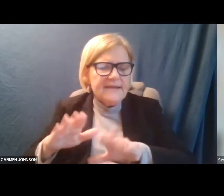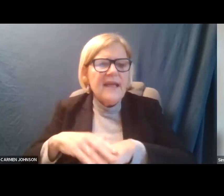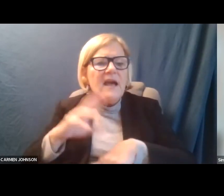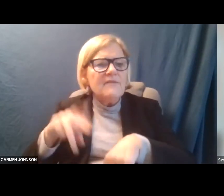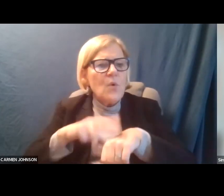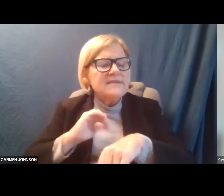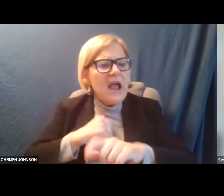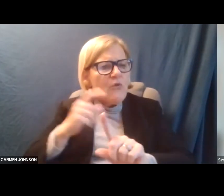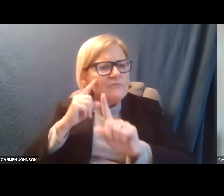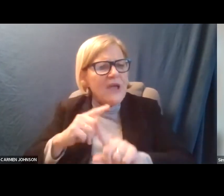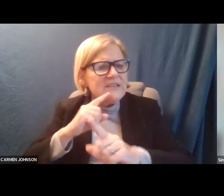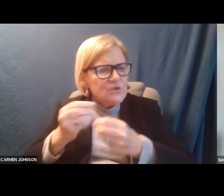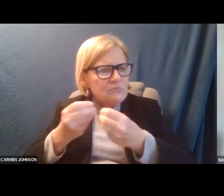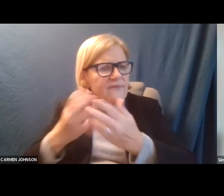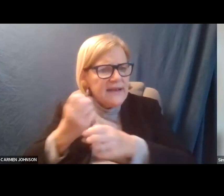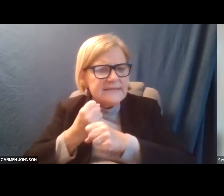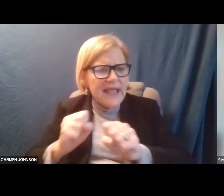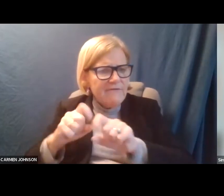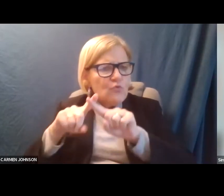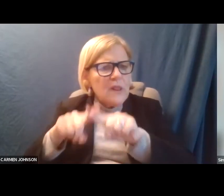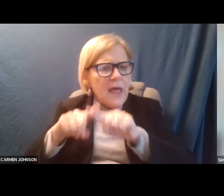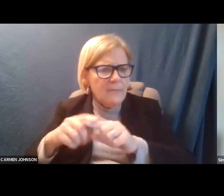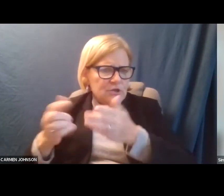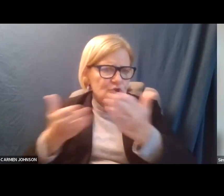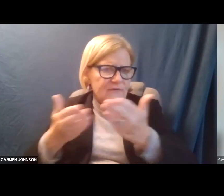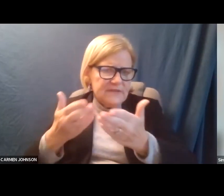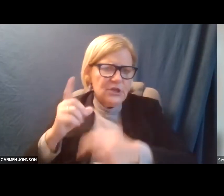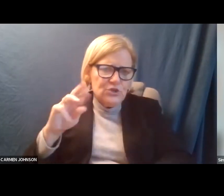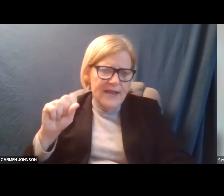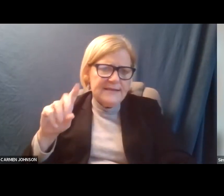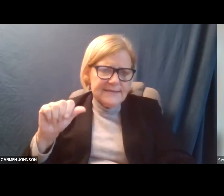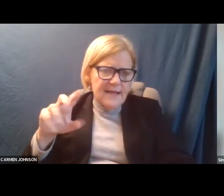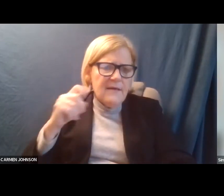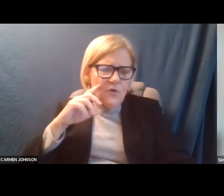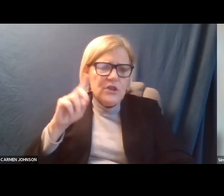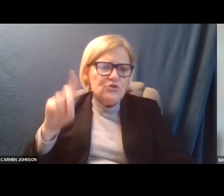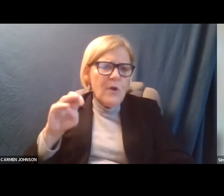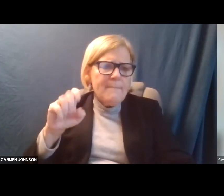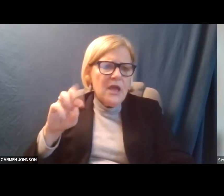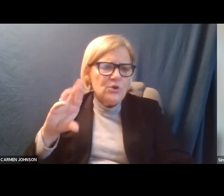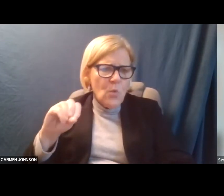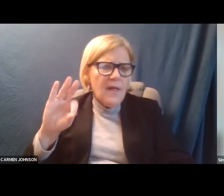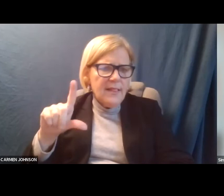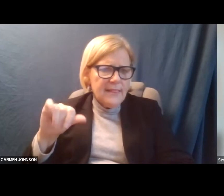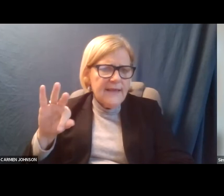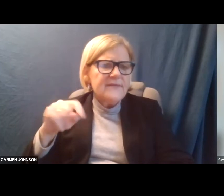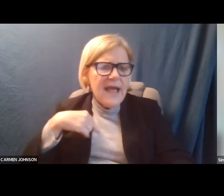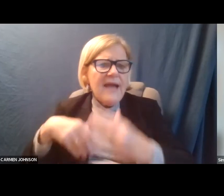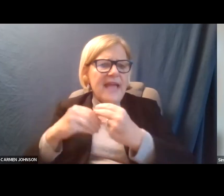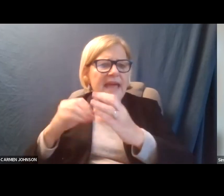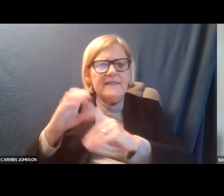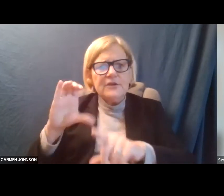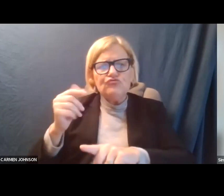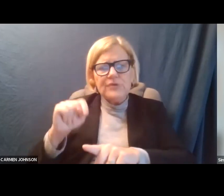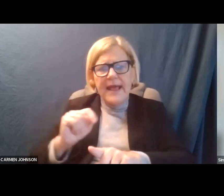course, our objective is to provide a safe and reliable service at Transdev or for the Detroit Metro lift service. I have added in the chat